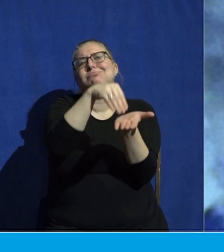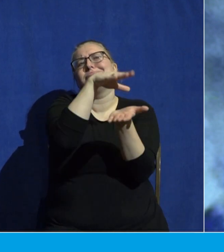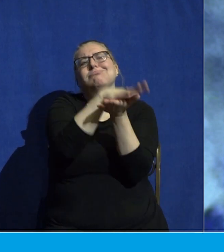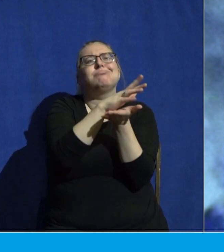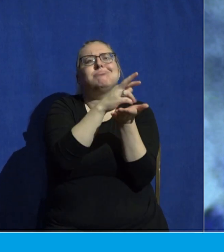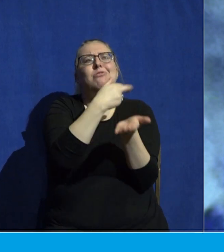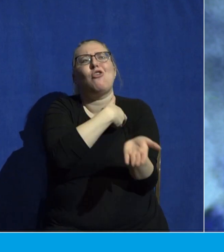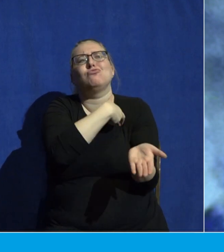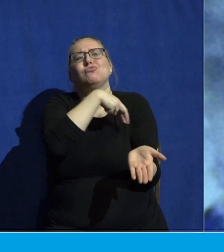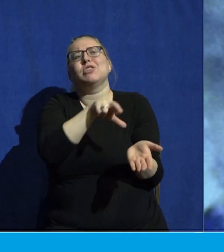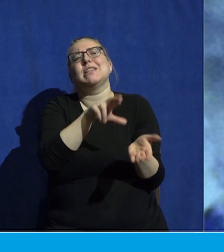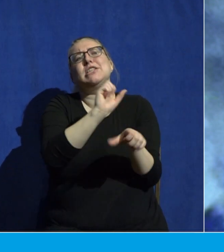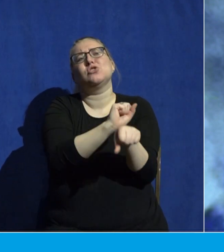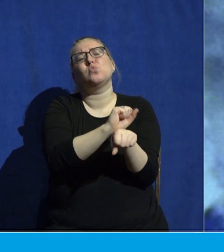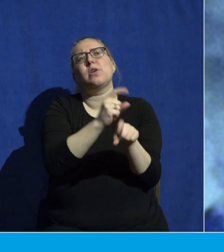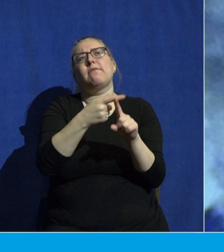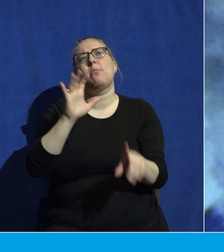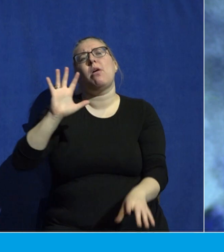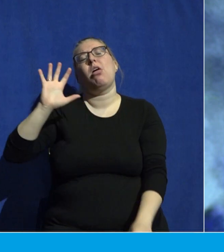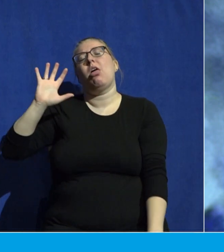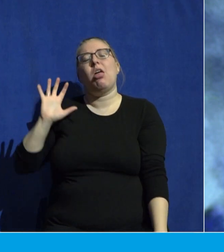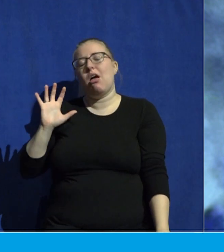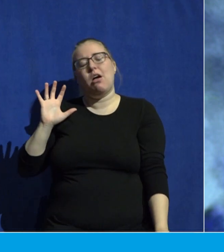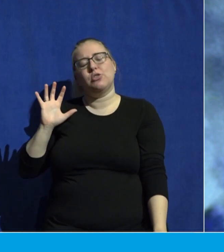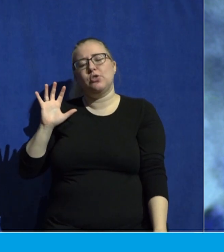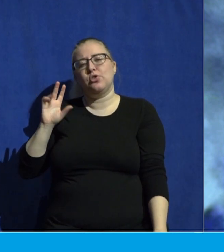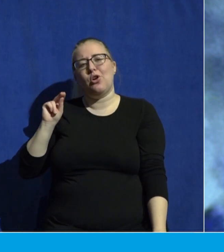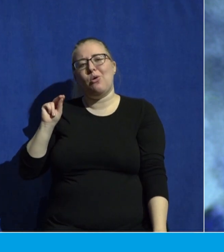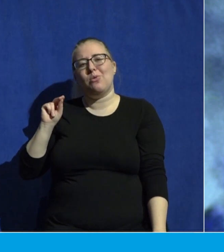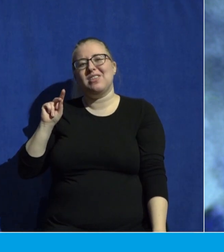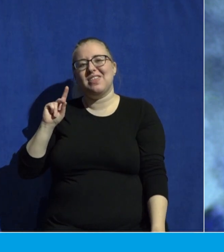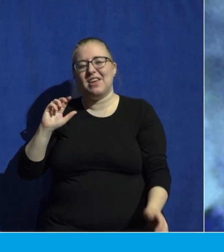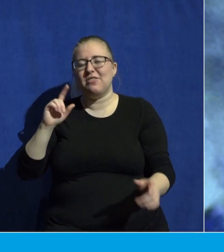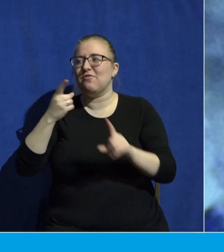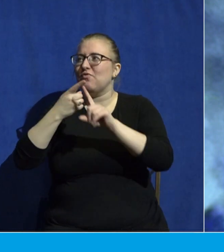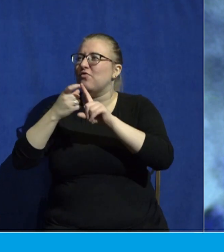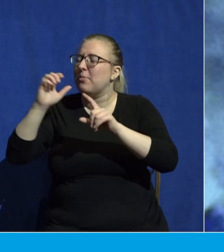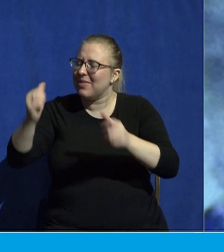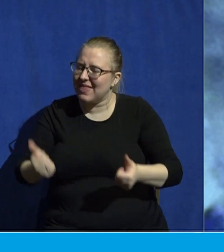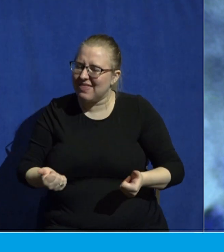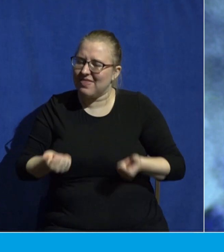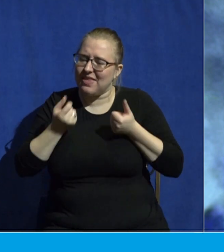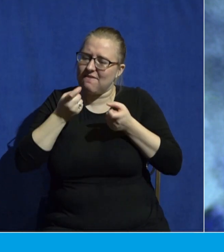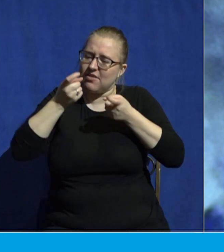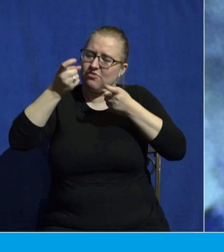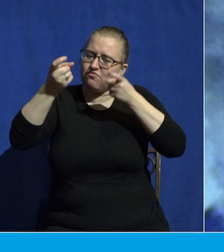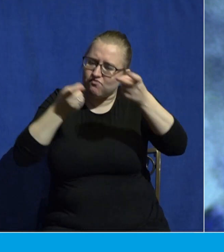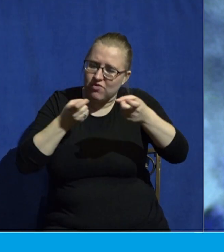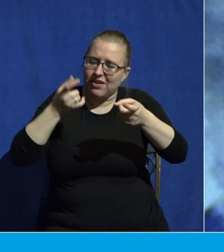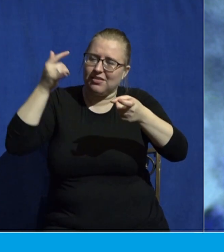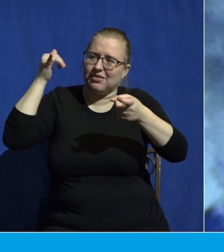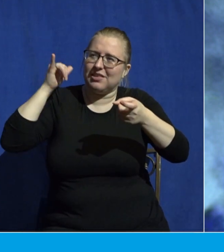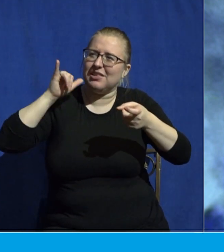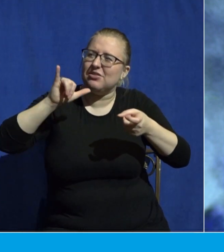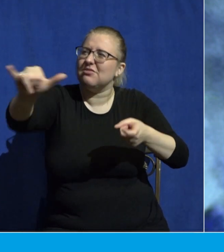words from the past. These words are from the living, reigning, eternal God. These are your words.